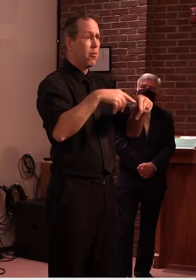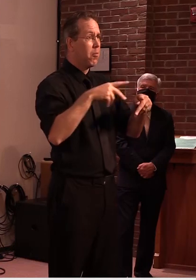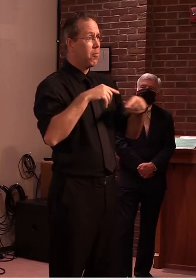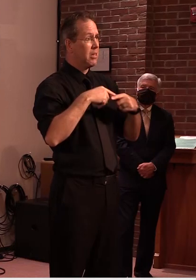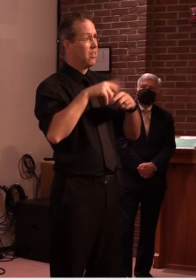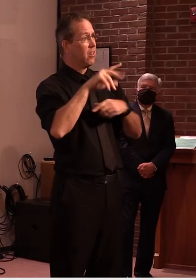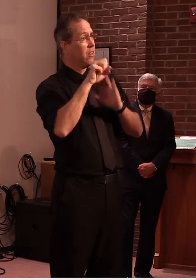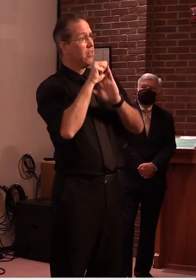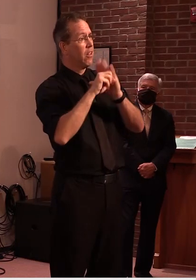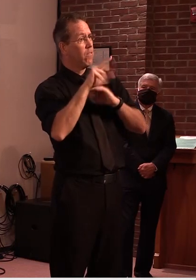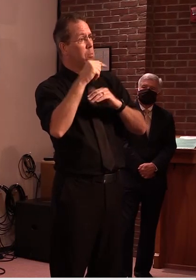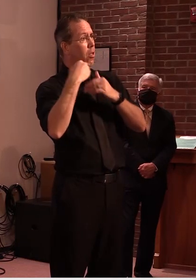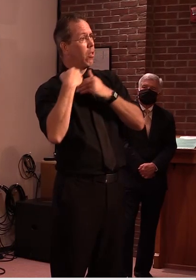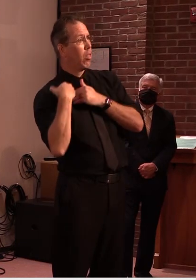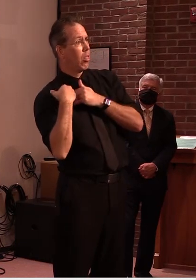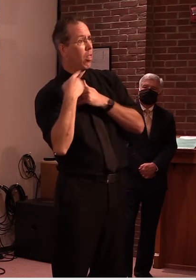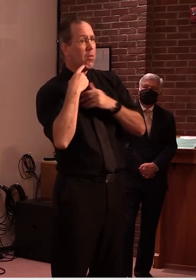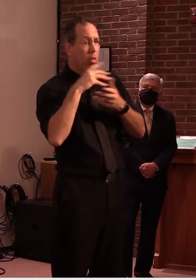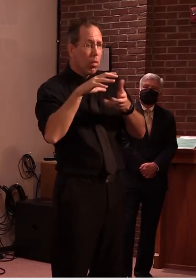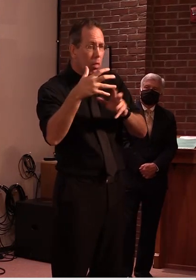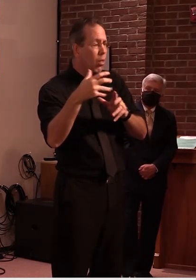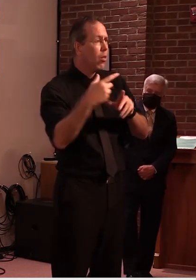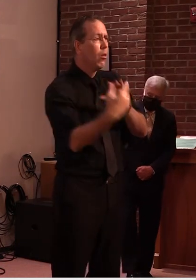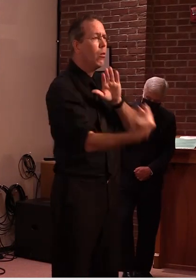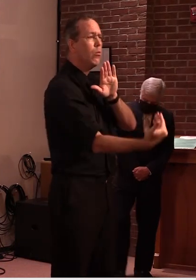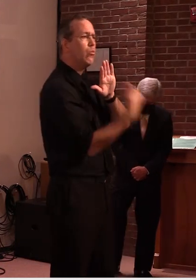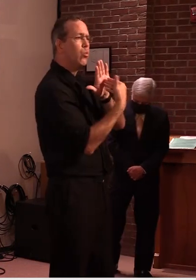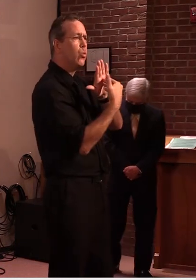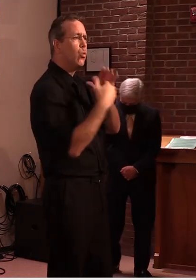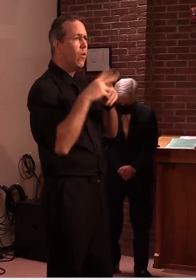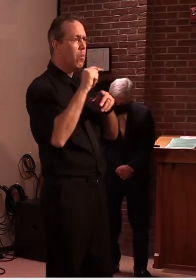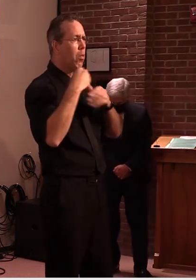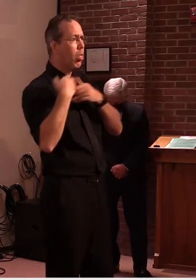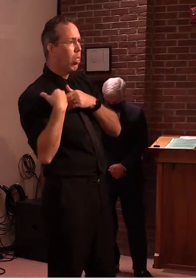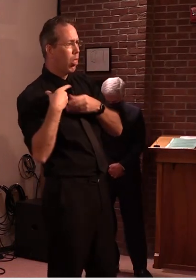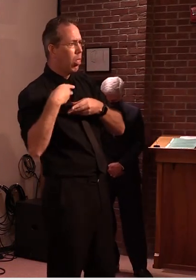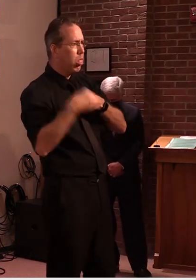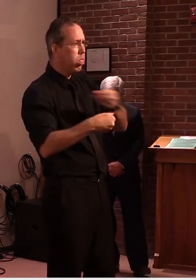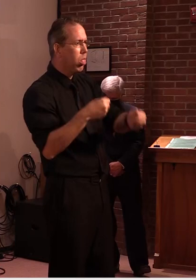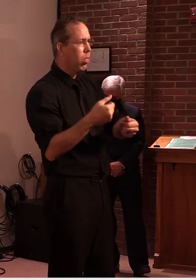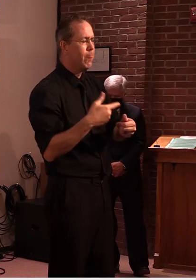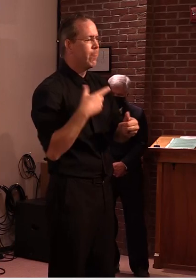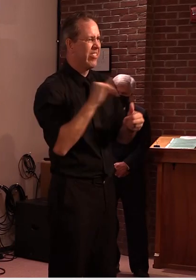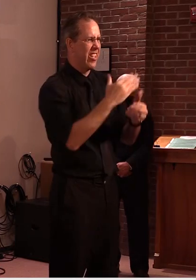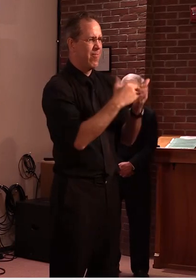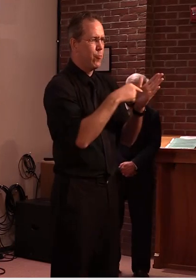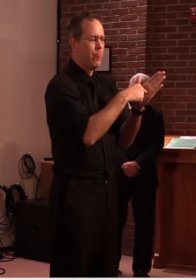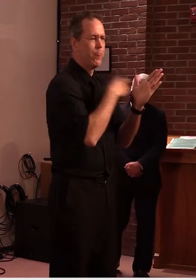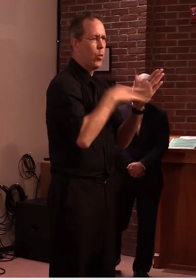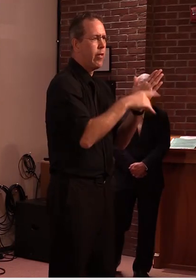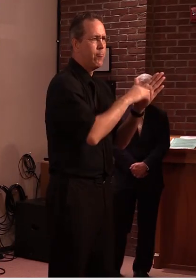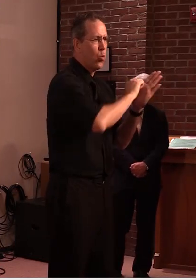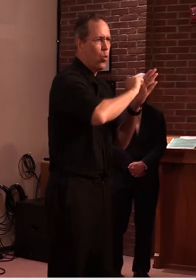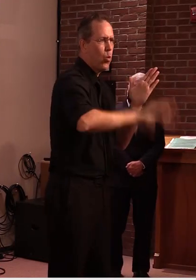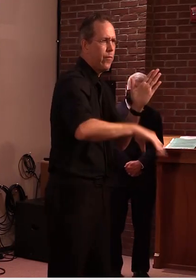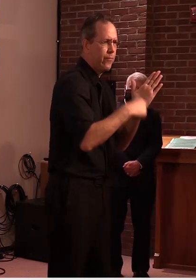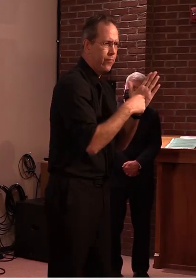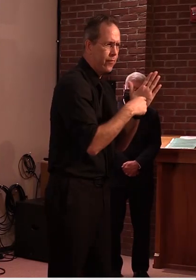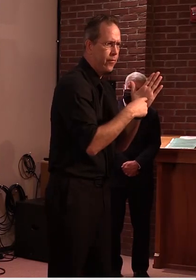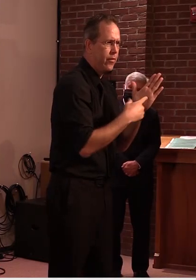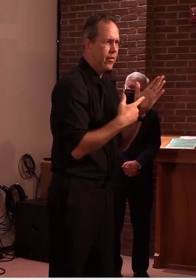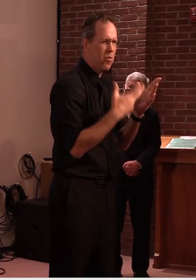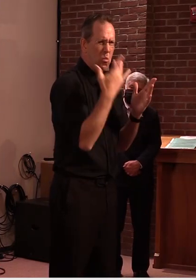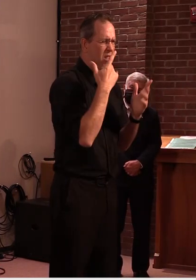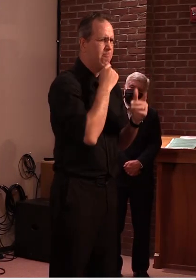uh lawsuits uh in that capacity and i just don't think that that helps uh in in trying to uh to solve the